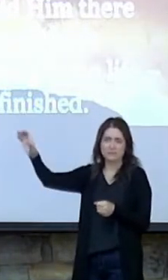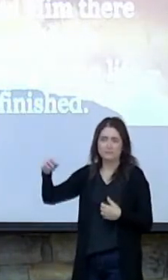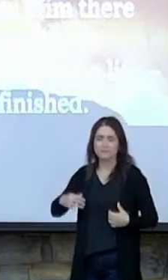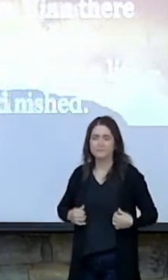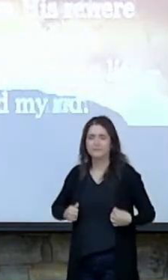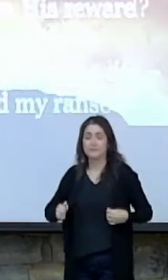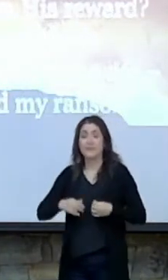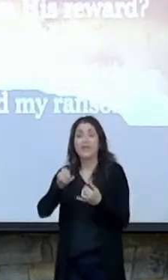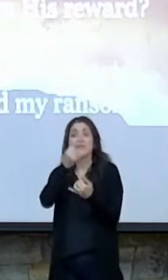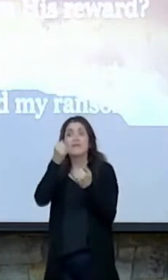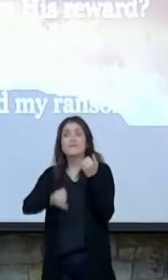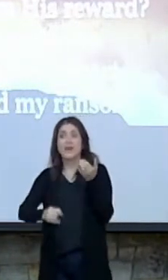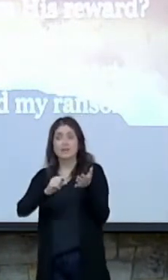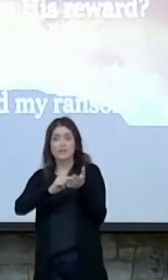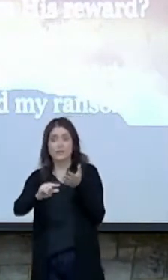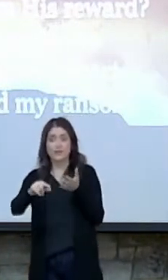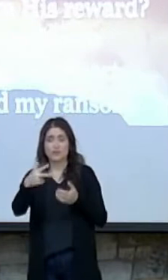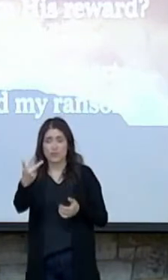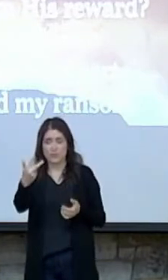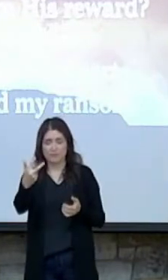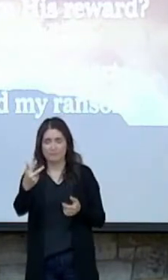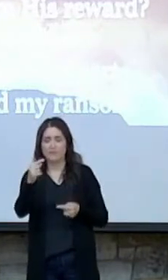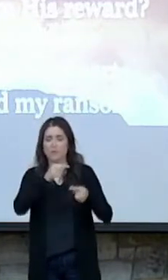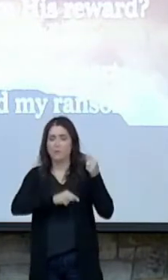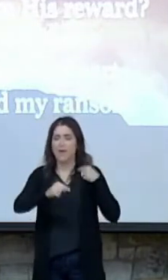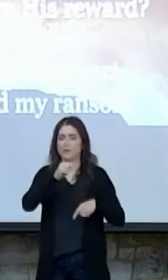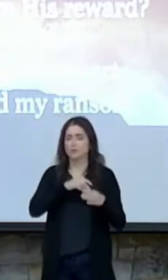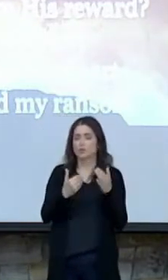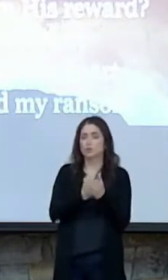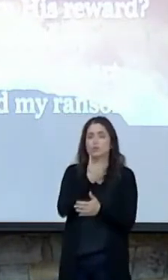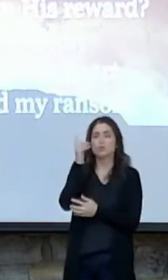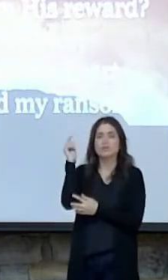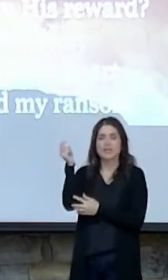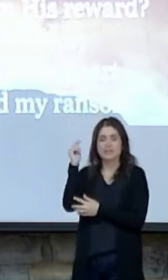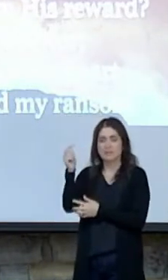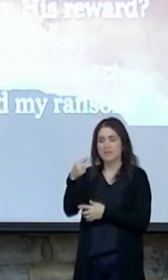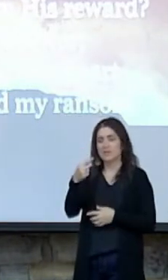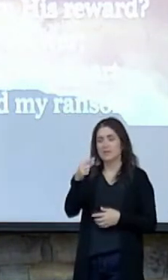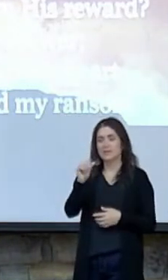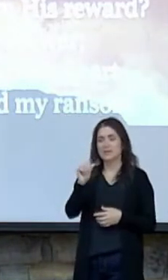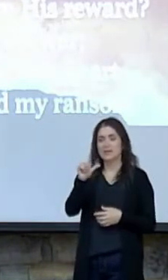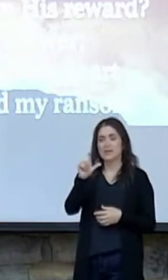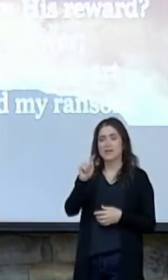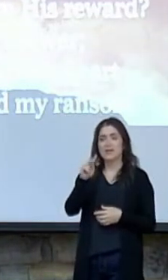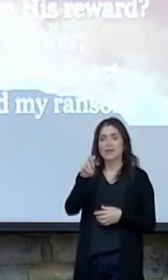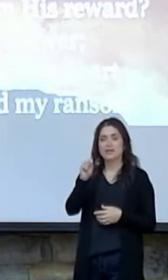The final verse, verse 3. Let's turn back to the New Testament to Galatians chapter 6.